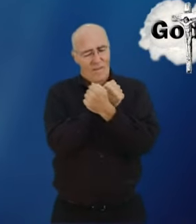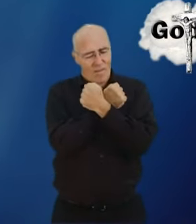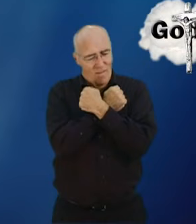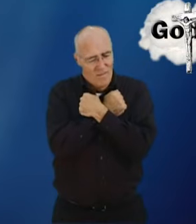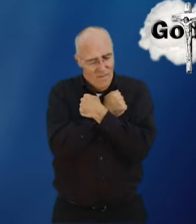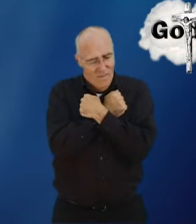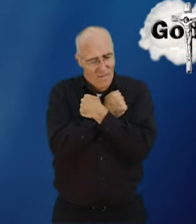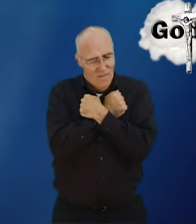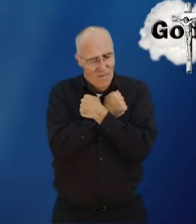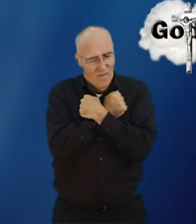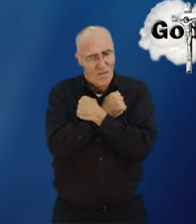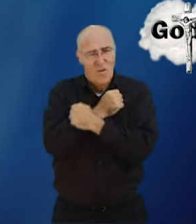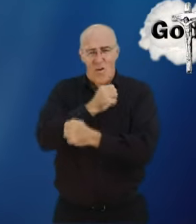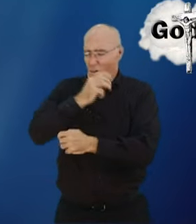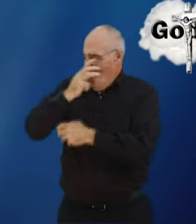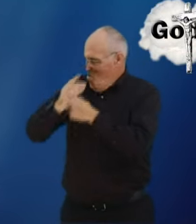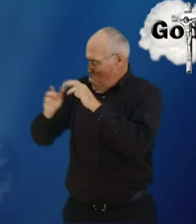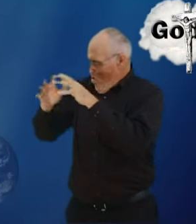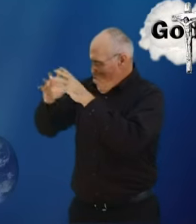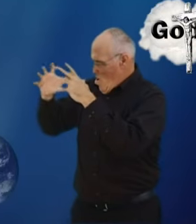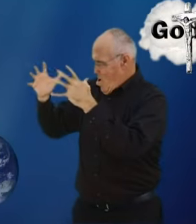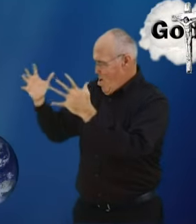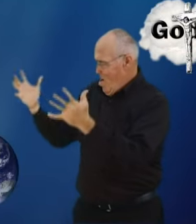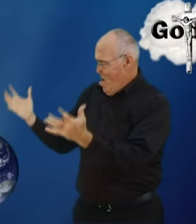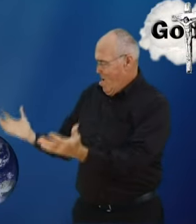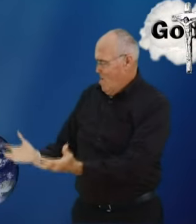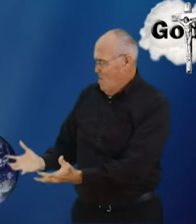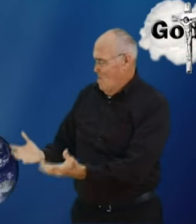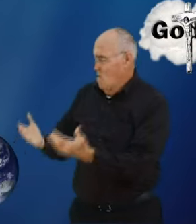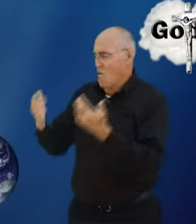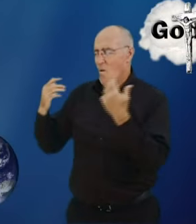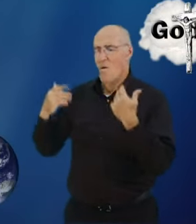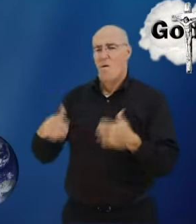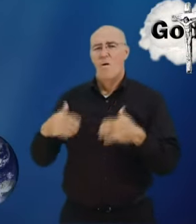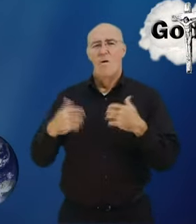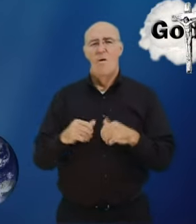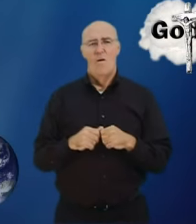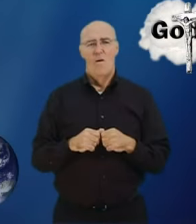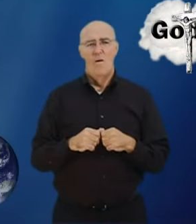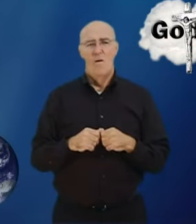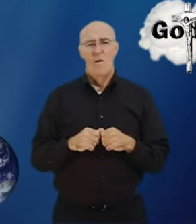sent Jesus his son because he loved the world